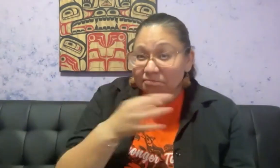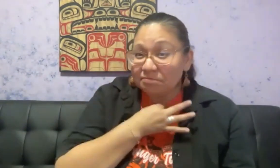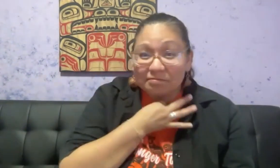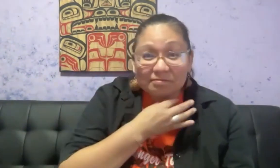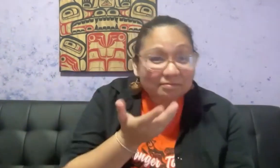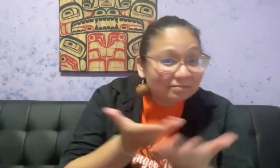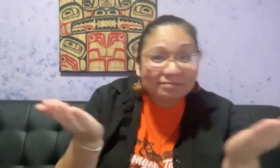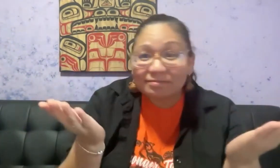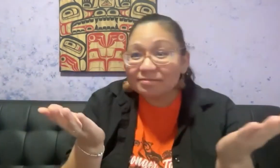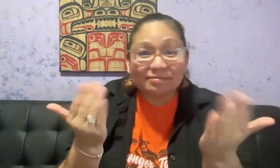Any thoughts?